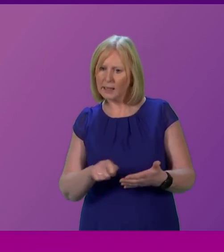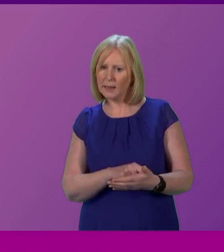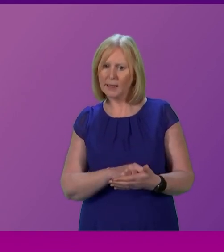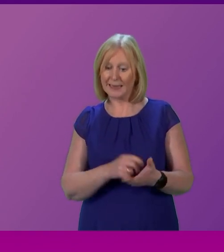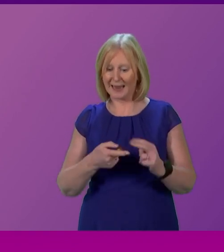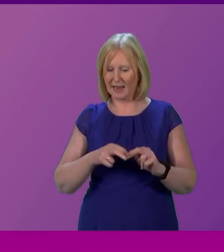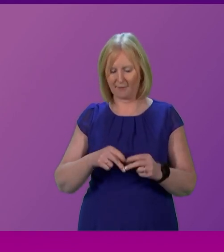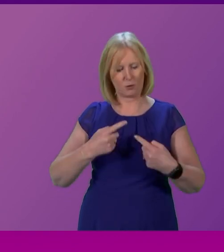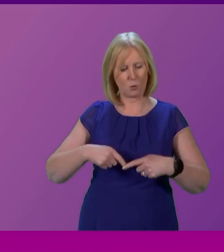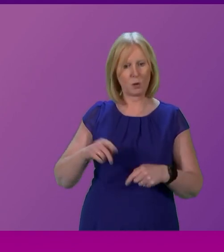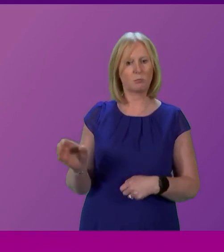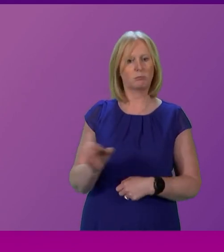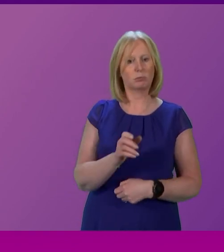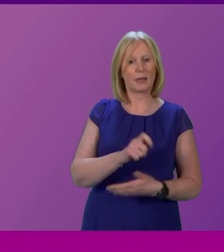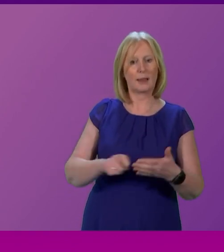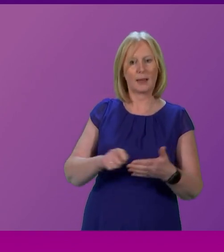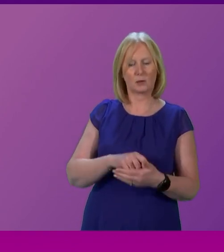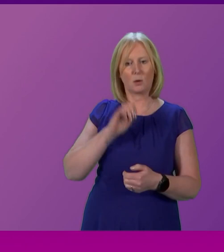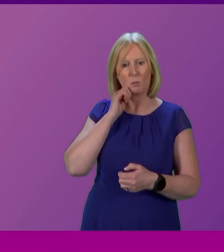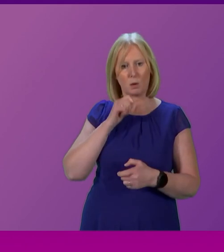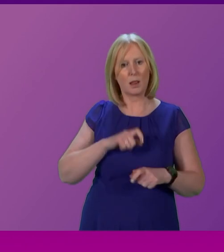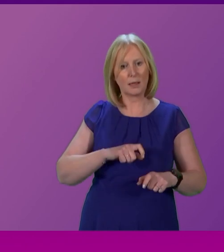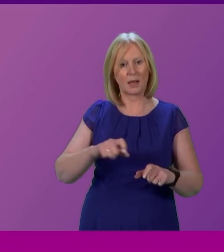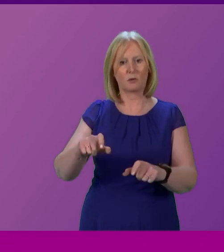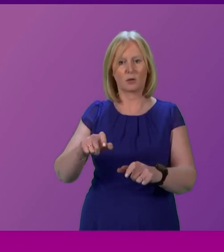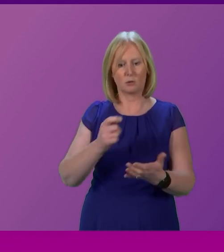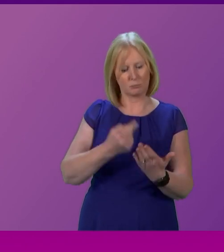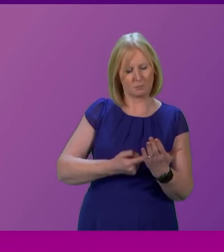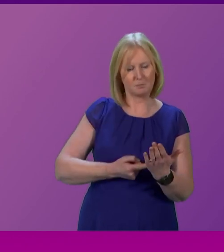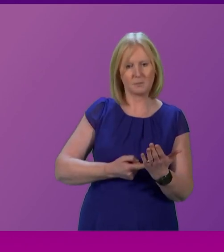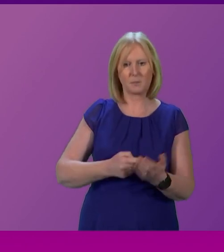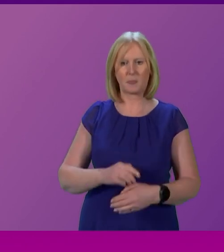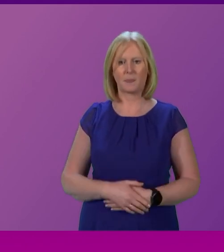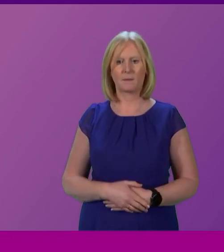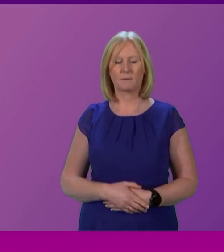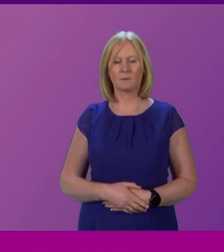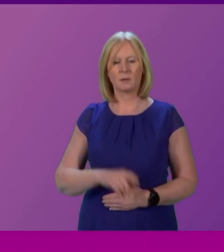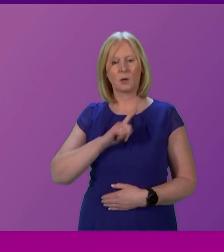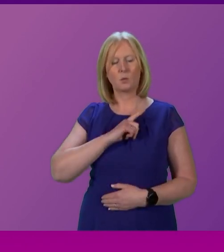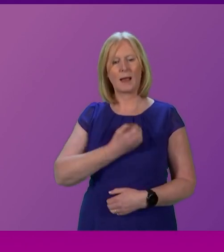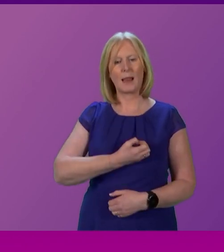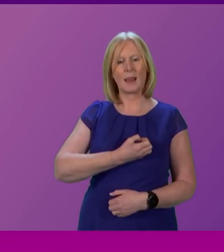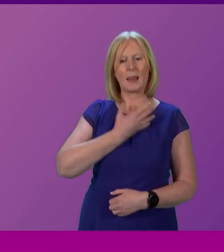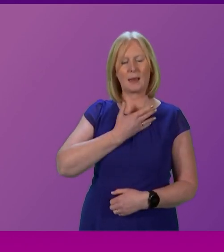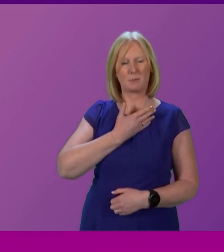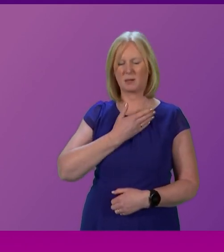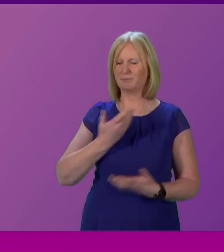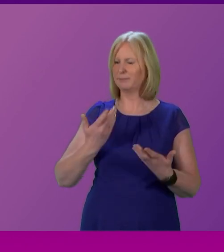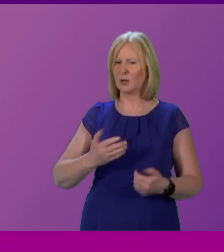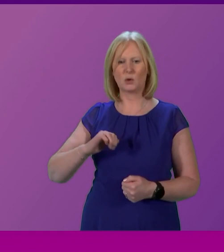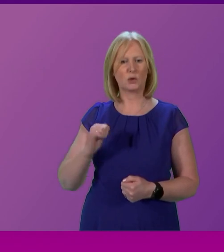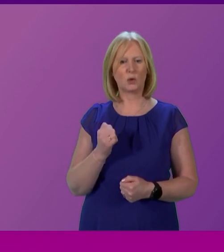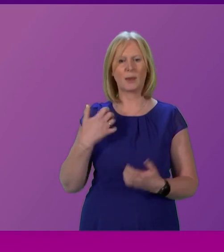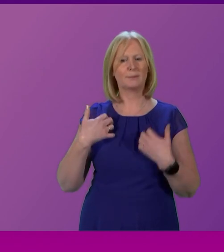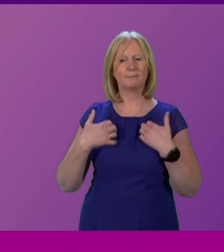we will have a mandate to carry it out. And that's it right there, President Officer. That is why Labour are finished in Scotland. Because